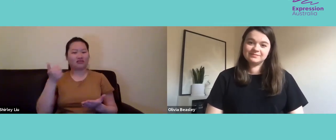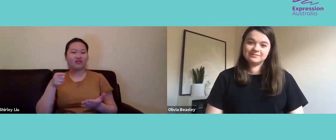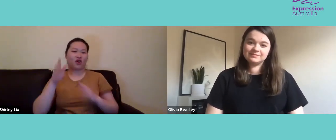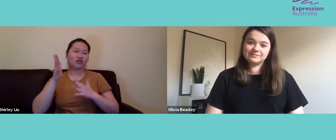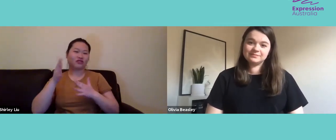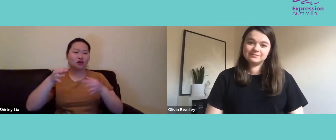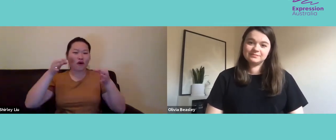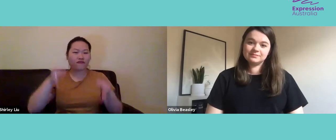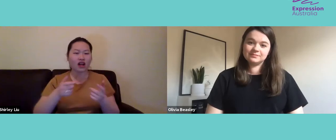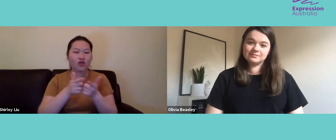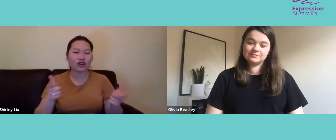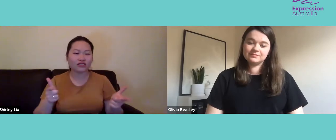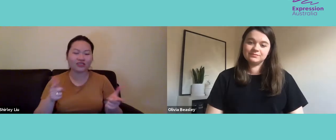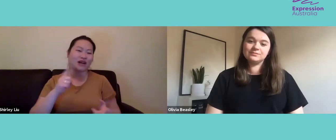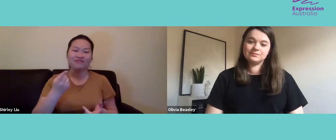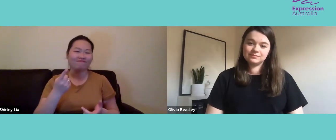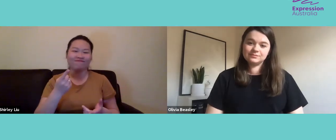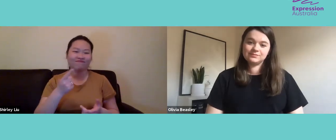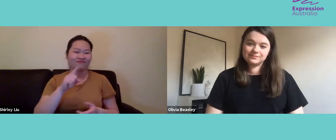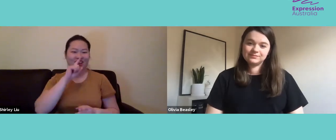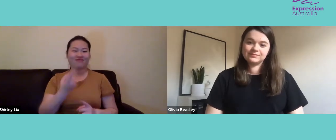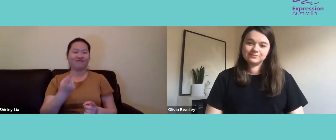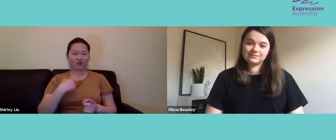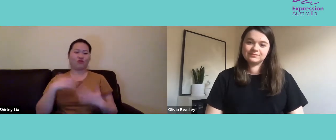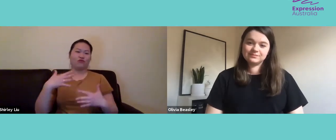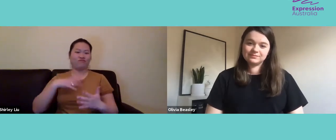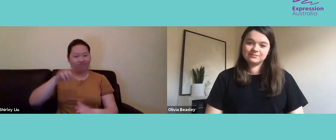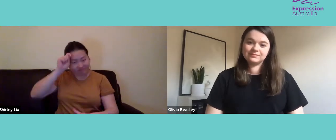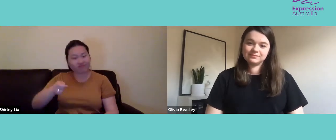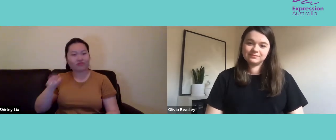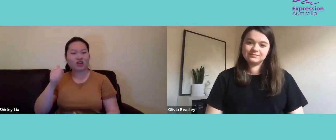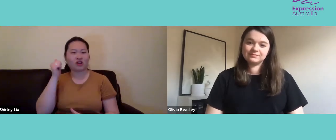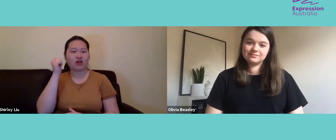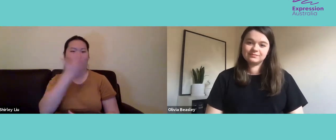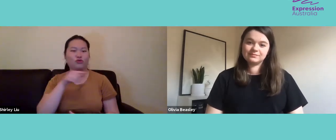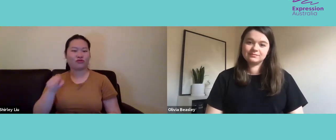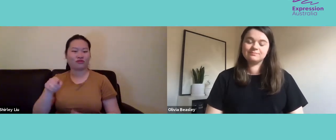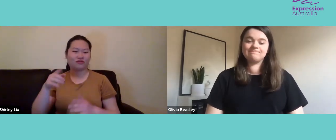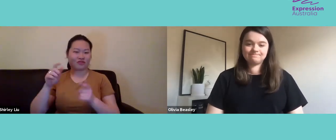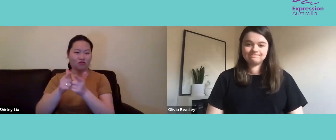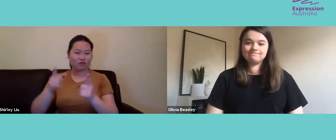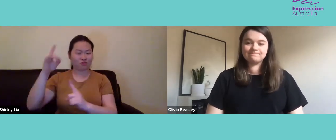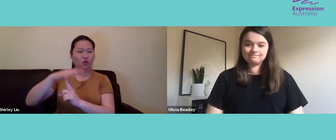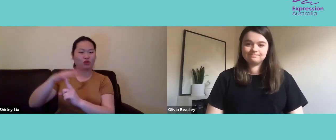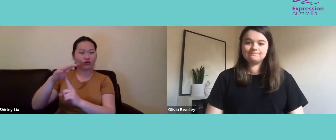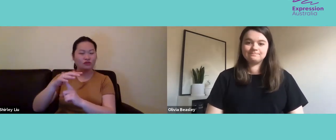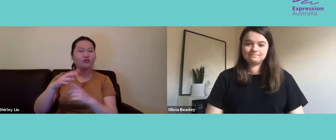happen, but it would be nice to see sign language as an official language within the Indigenous communities.